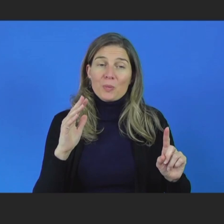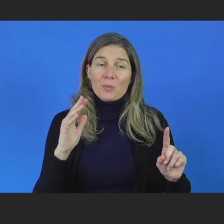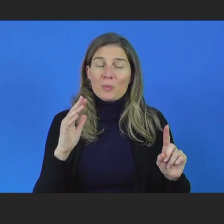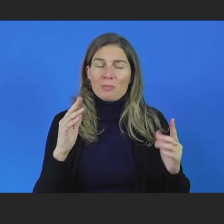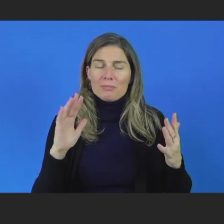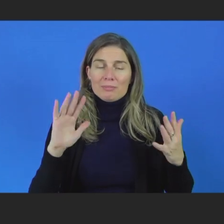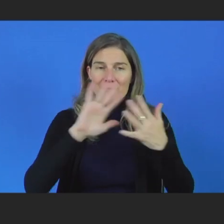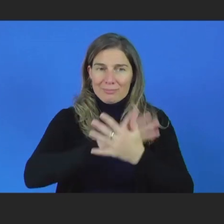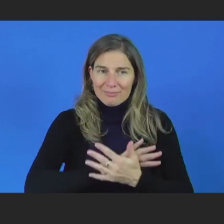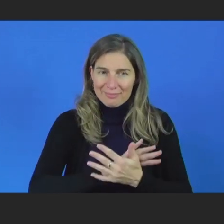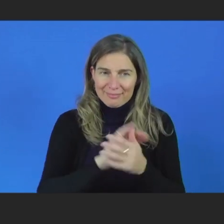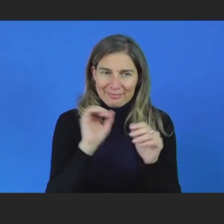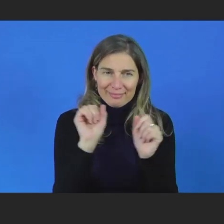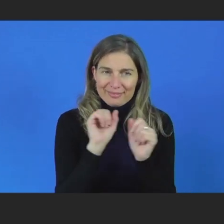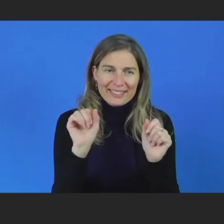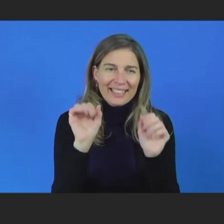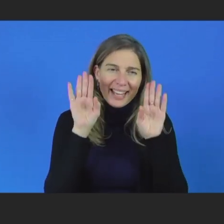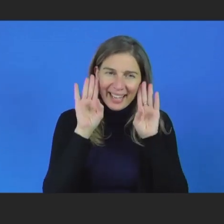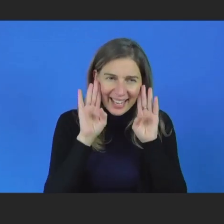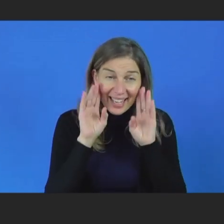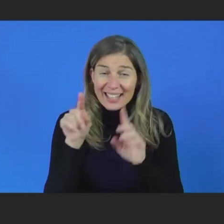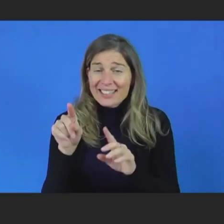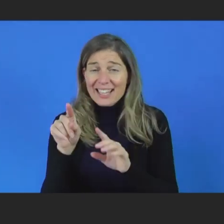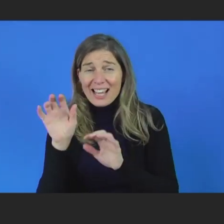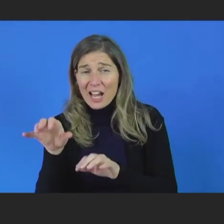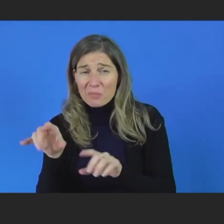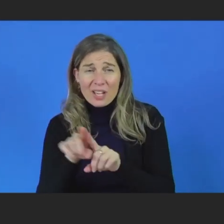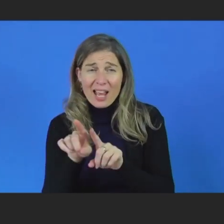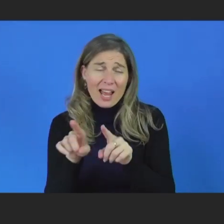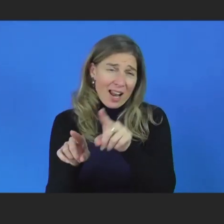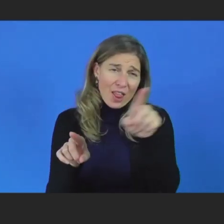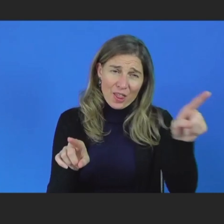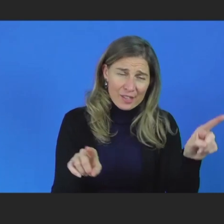tougher for both the captioners and the others to hear it.